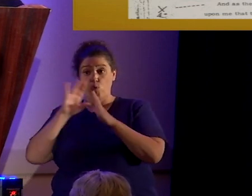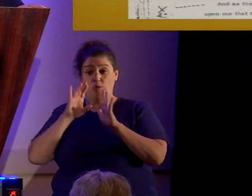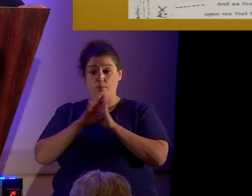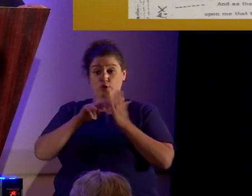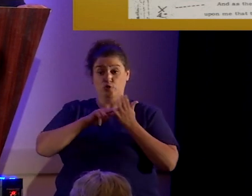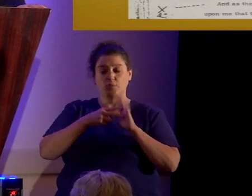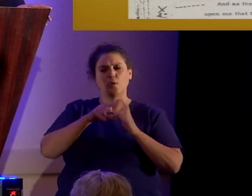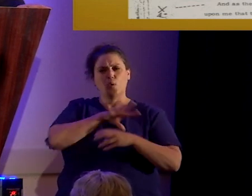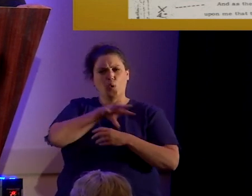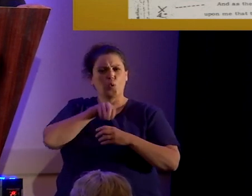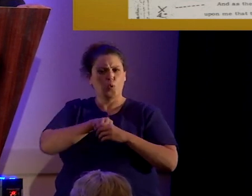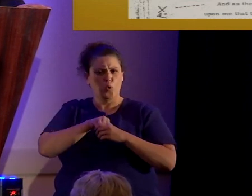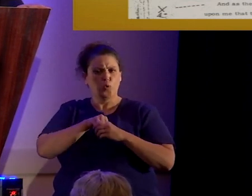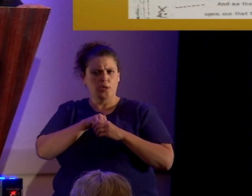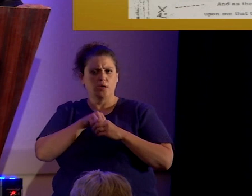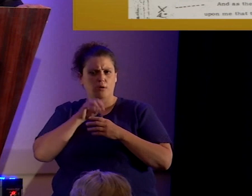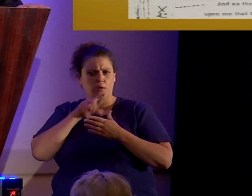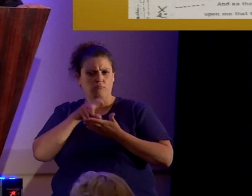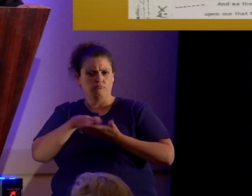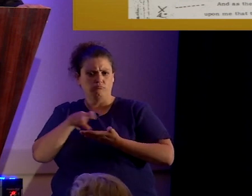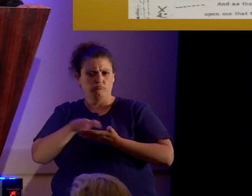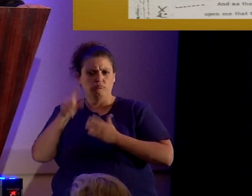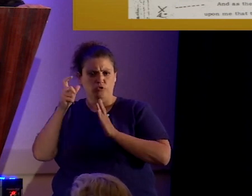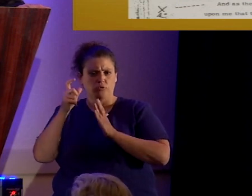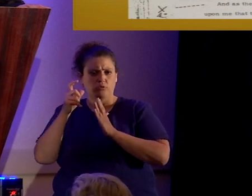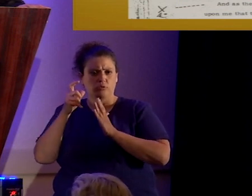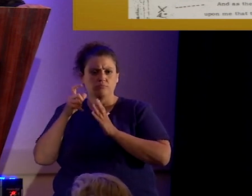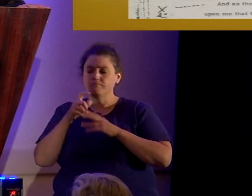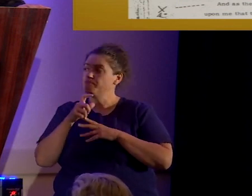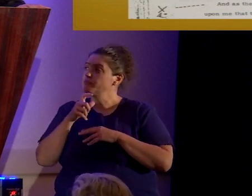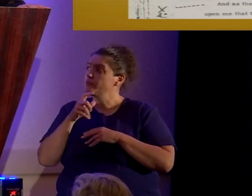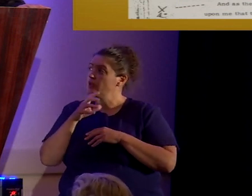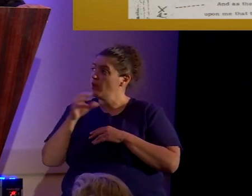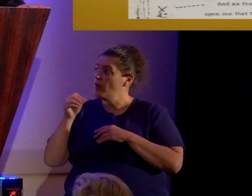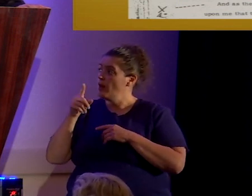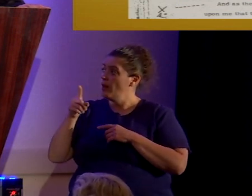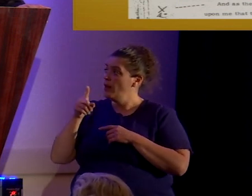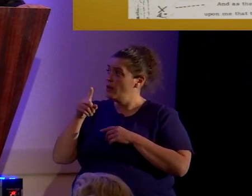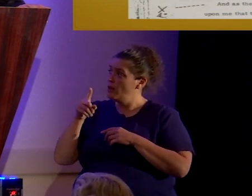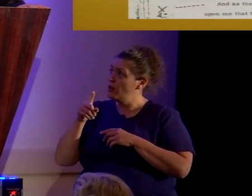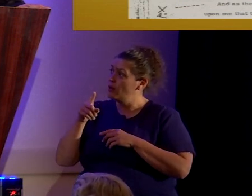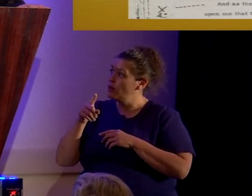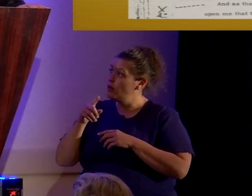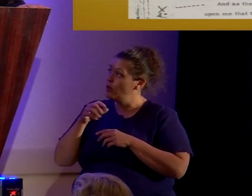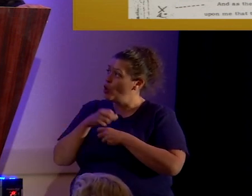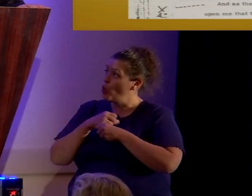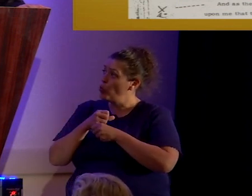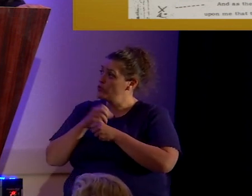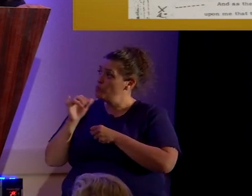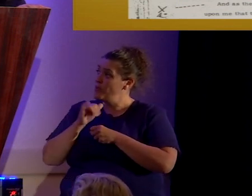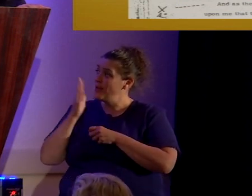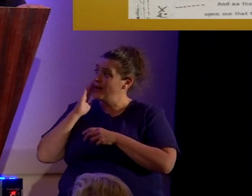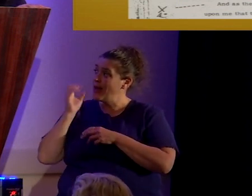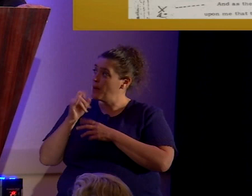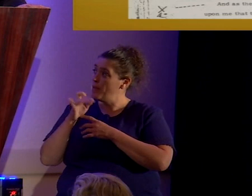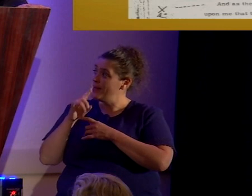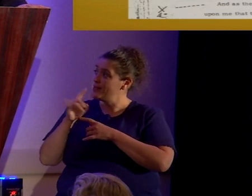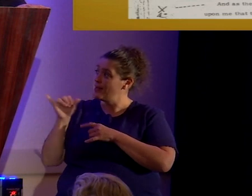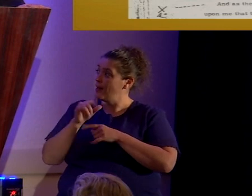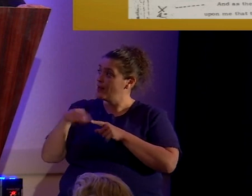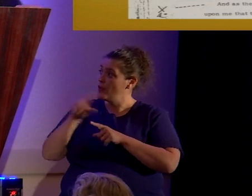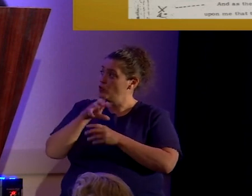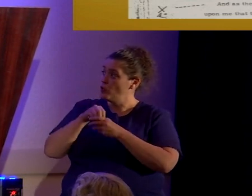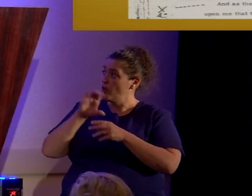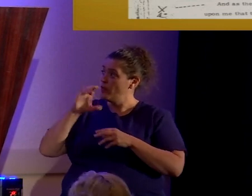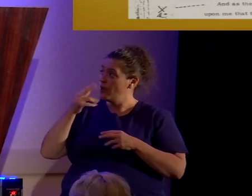text of the scripture. It was made in the form of a bedstead, such as was had among the Chaldeans. You remember